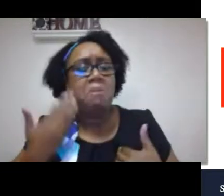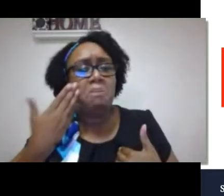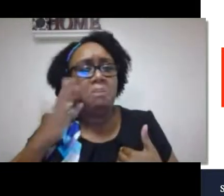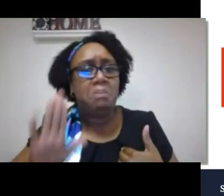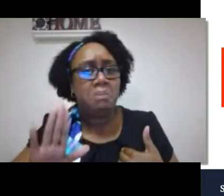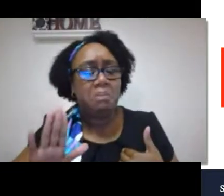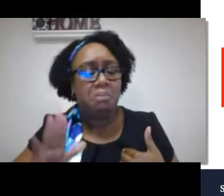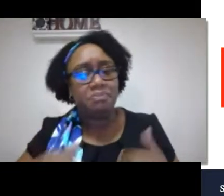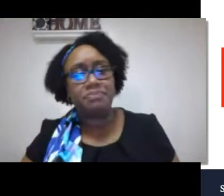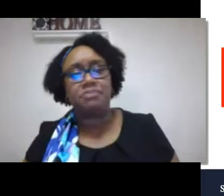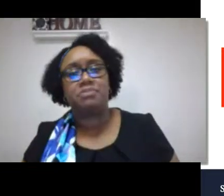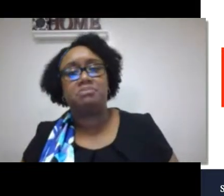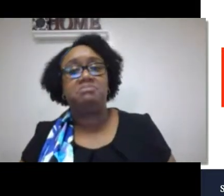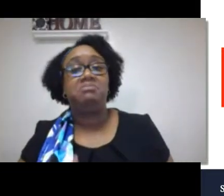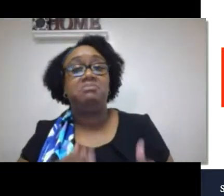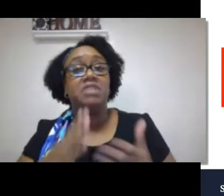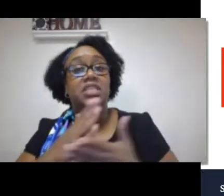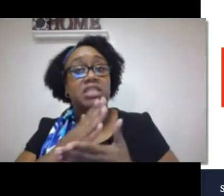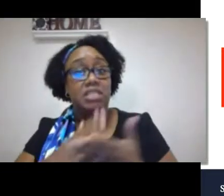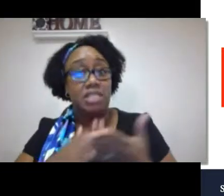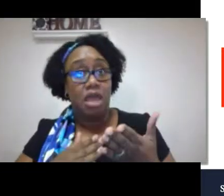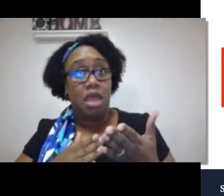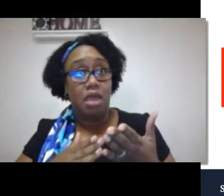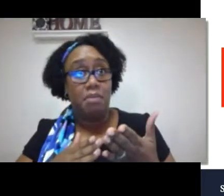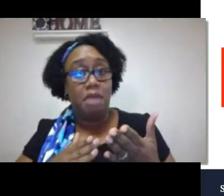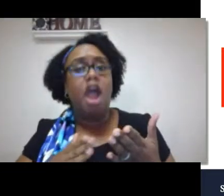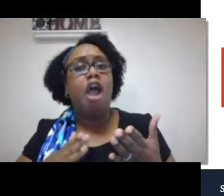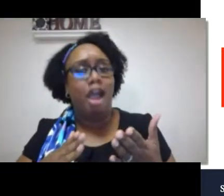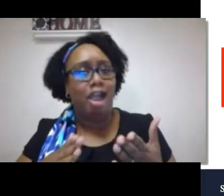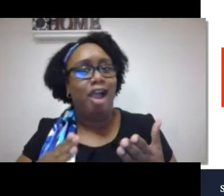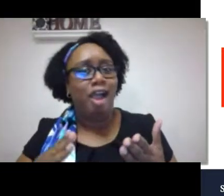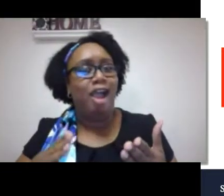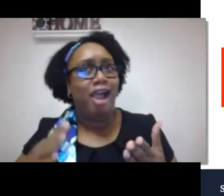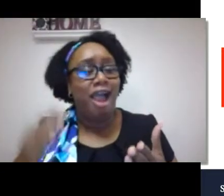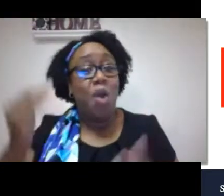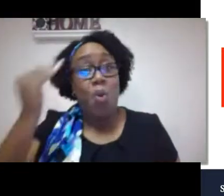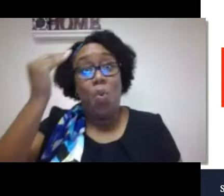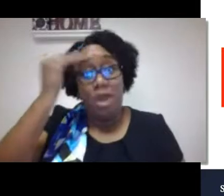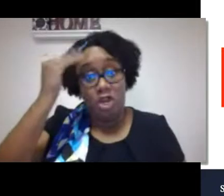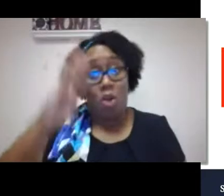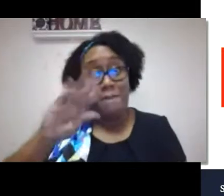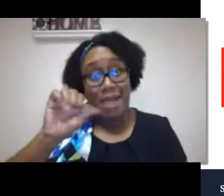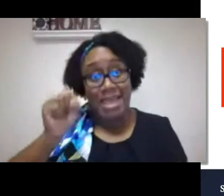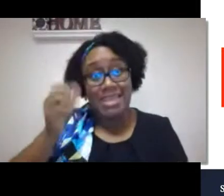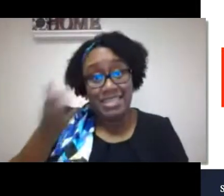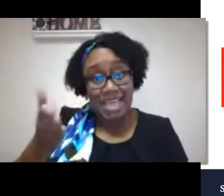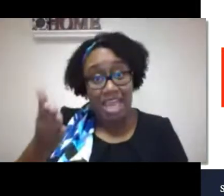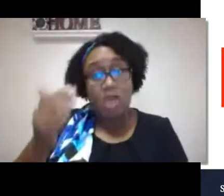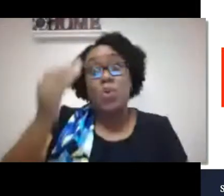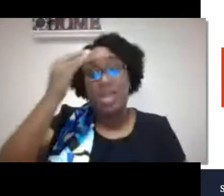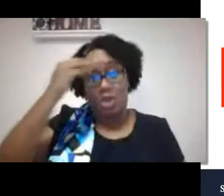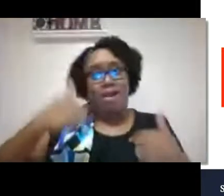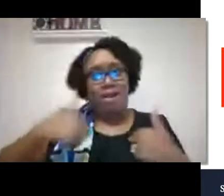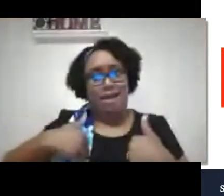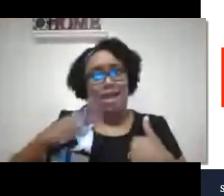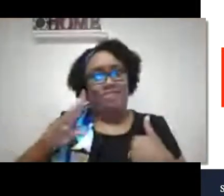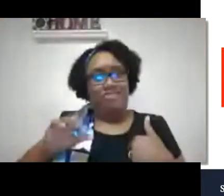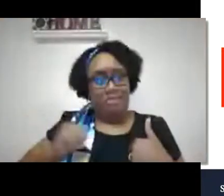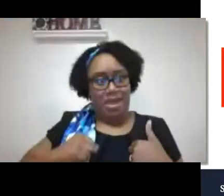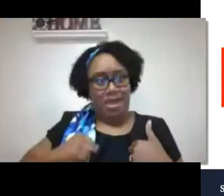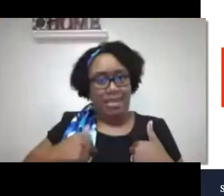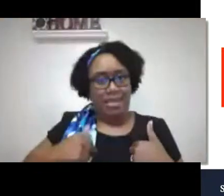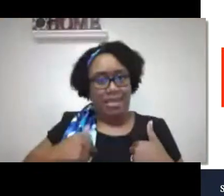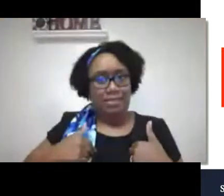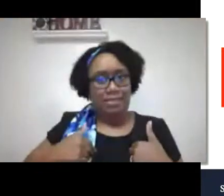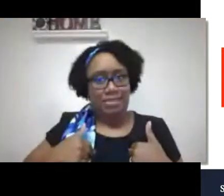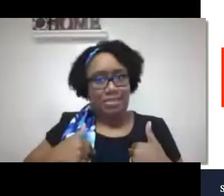exist, but we don't recognize them in ourselves sometimes. There are other biases that